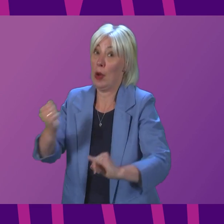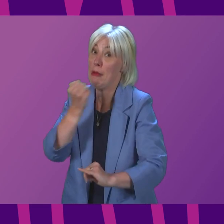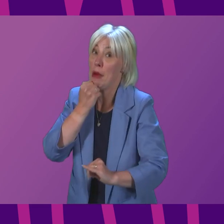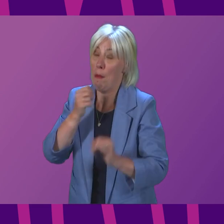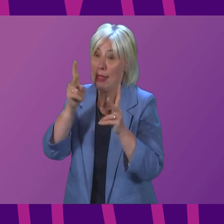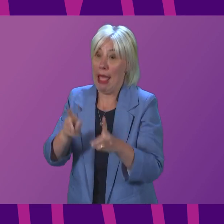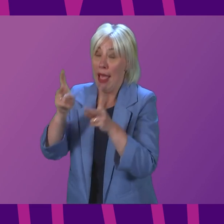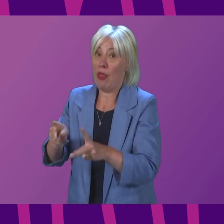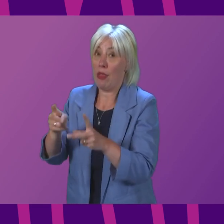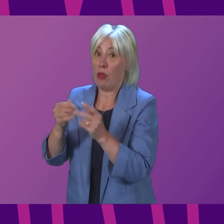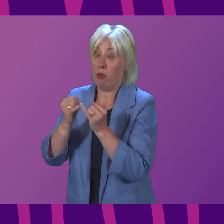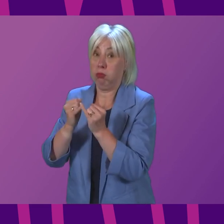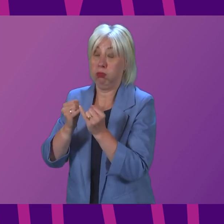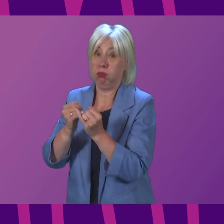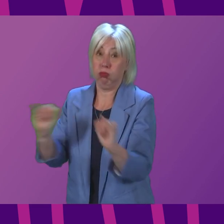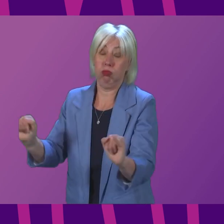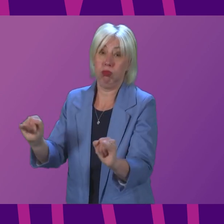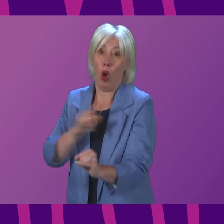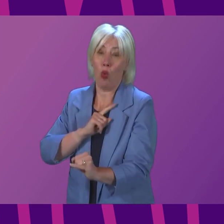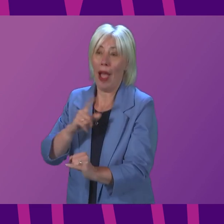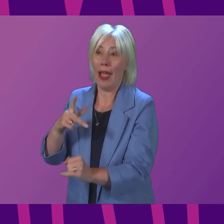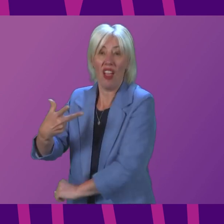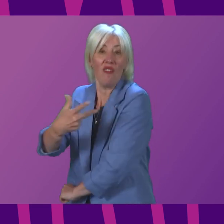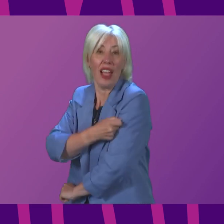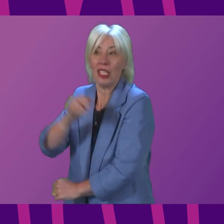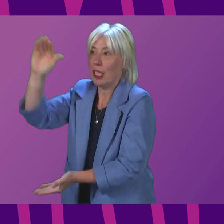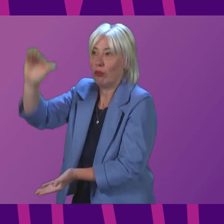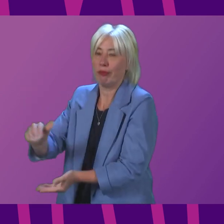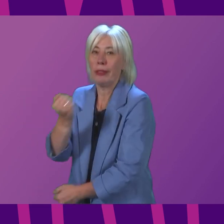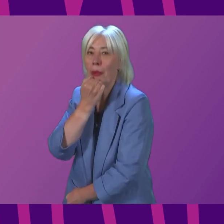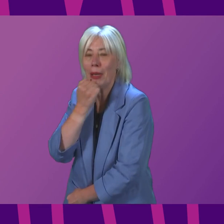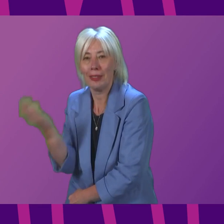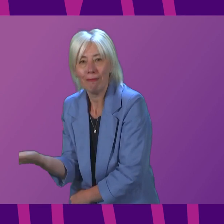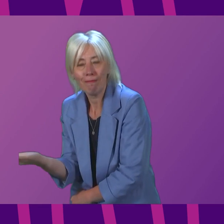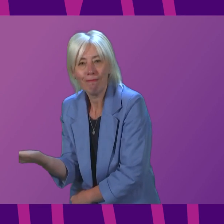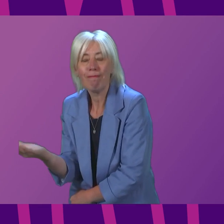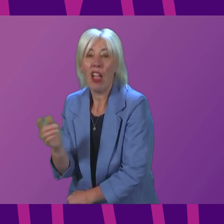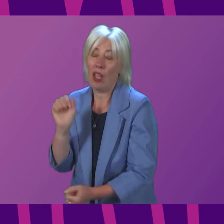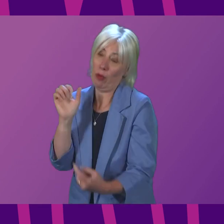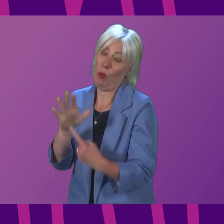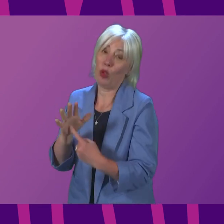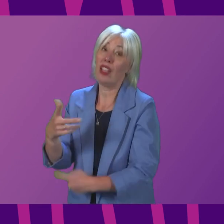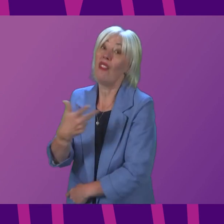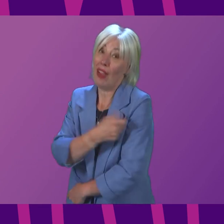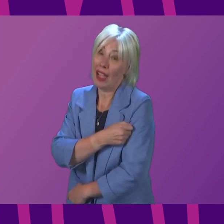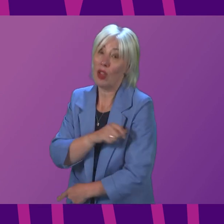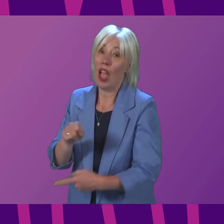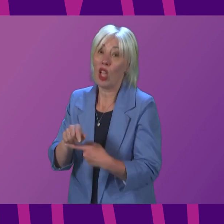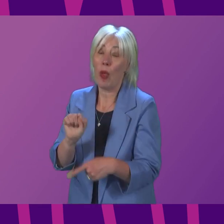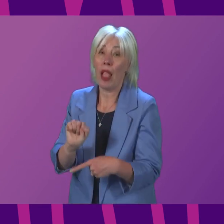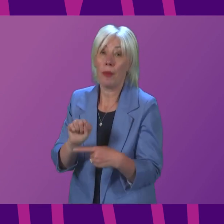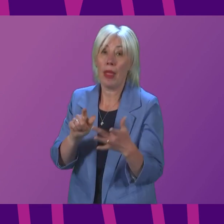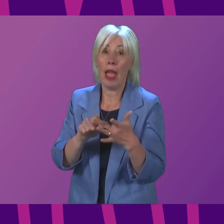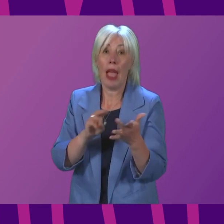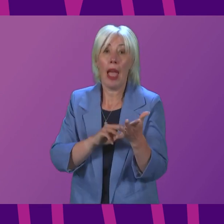because vaccination rates are relatively low. That does underline the importance of vaccination and the fact that it is immune protection